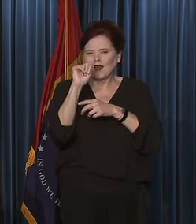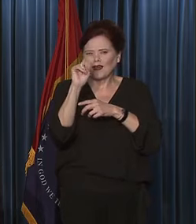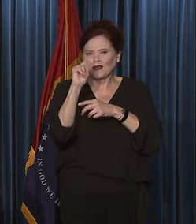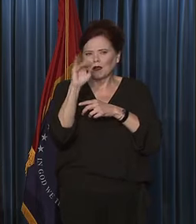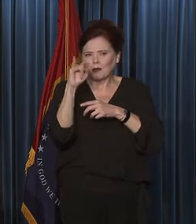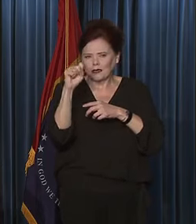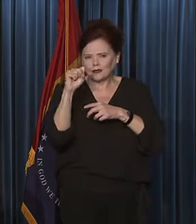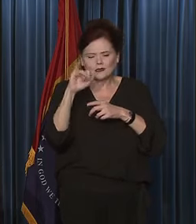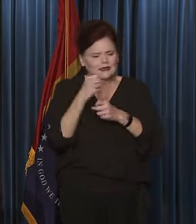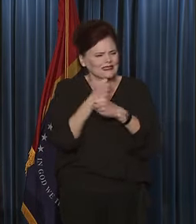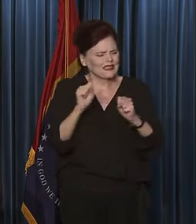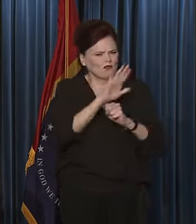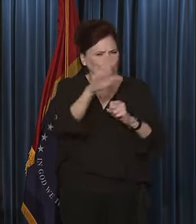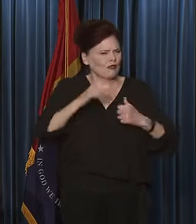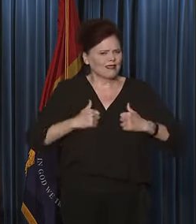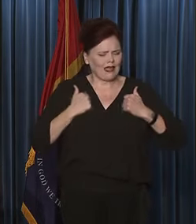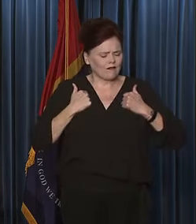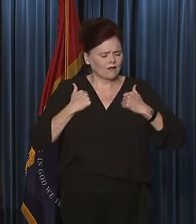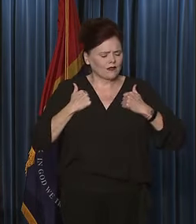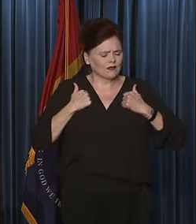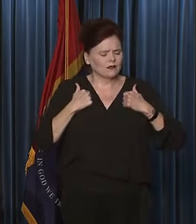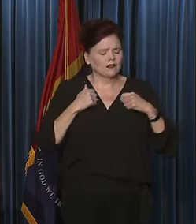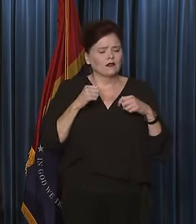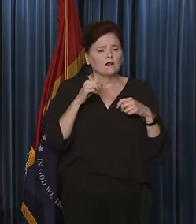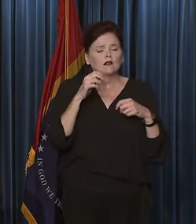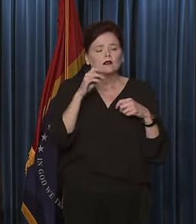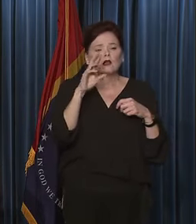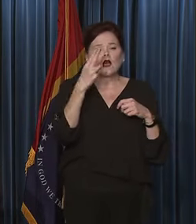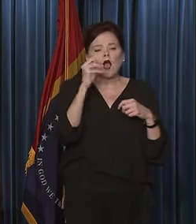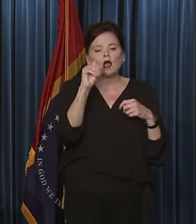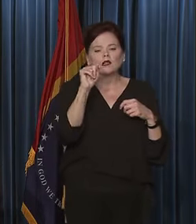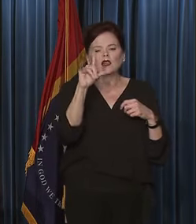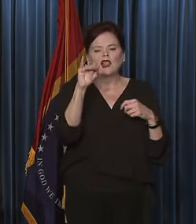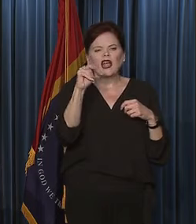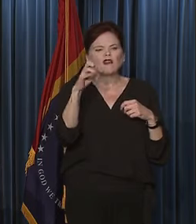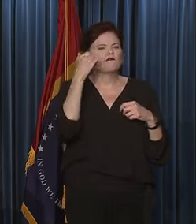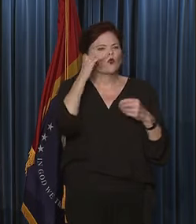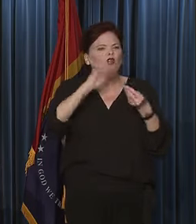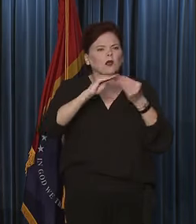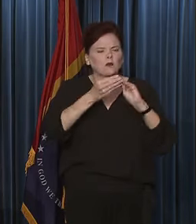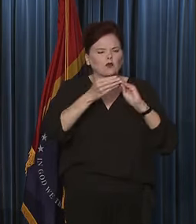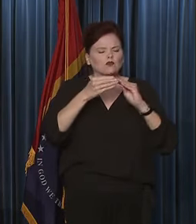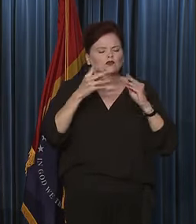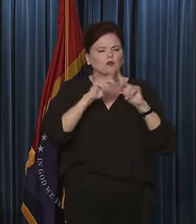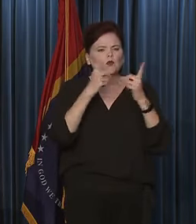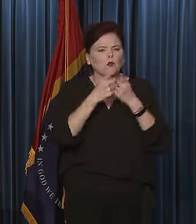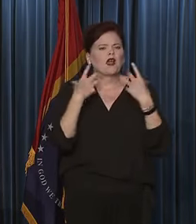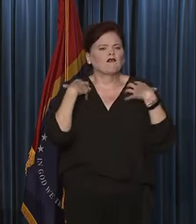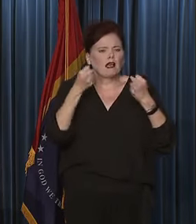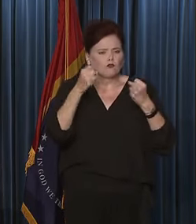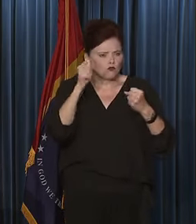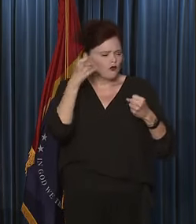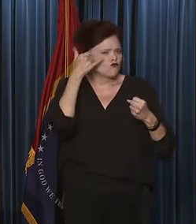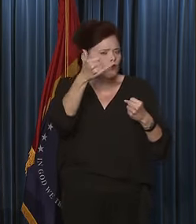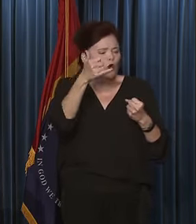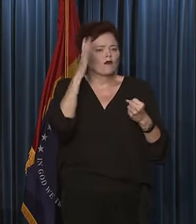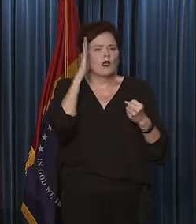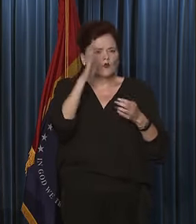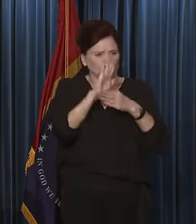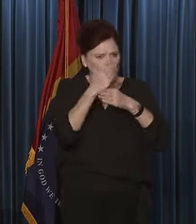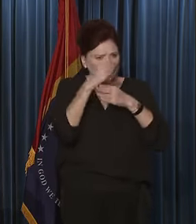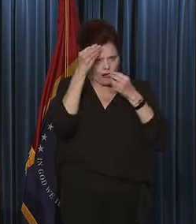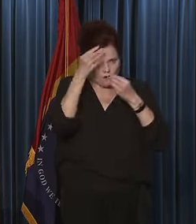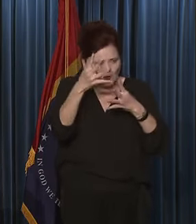life-saving. And, you know, on our hotline now, and you can call the Department of Health hotline, and we can give information